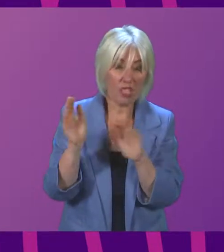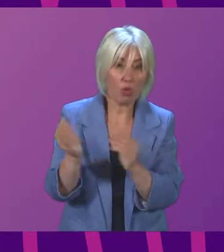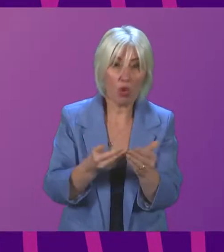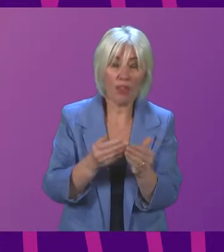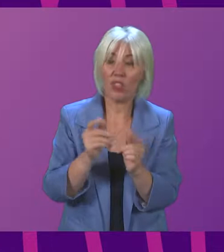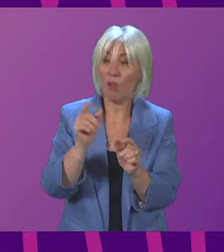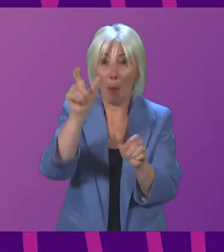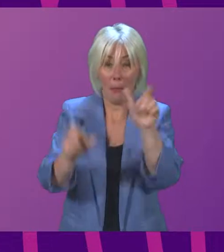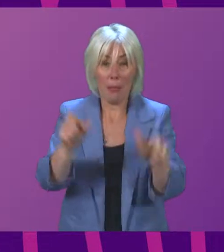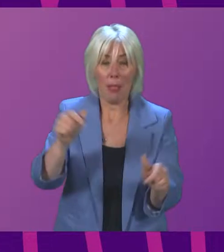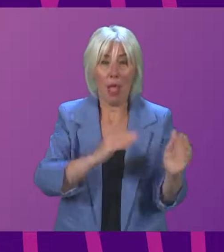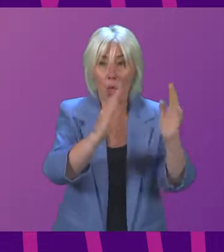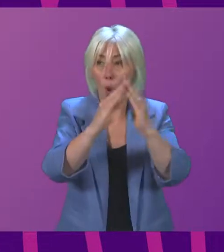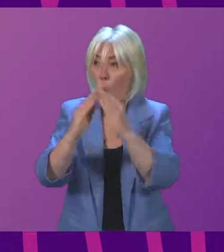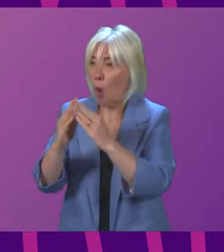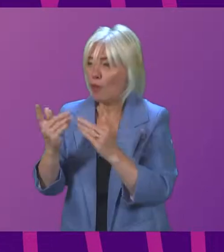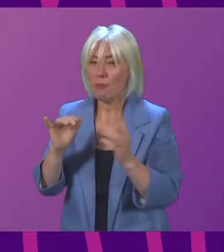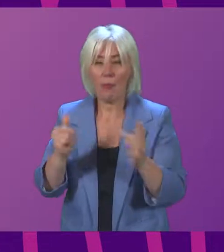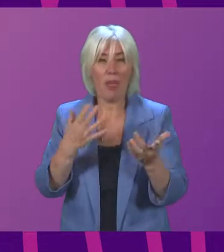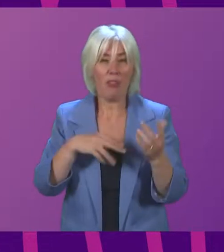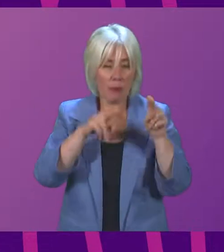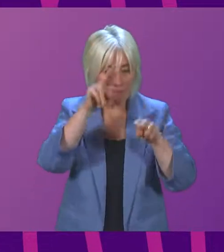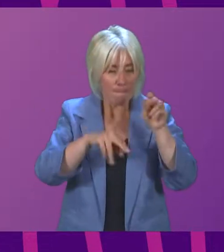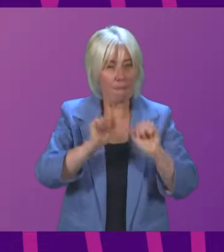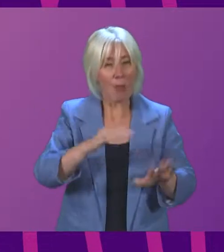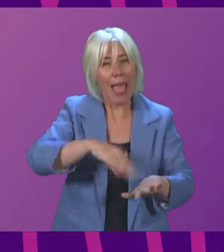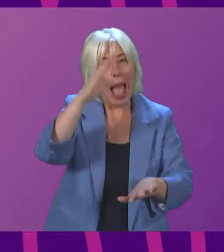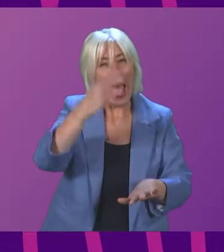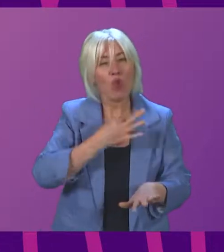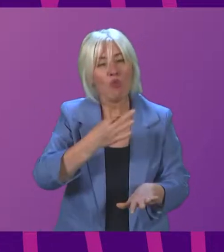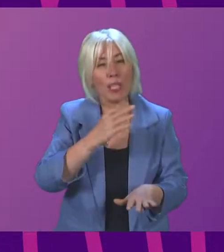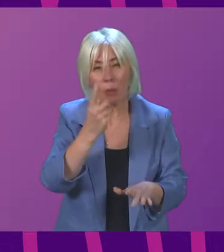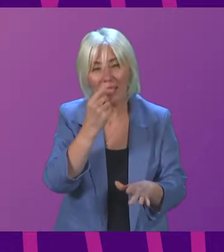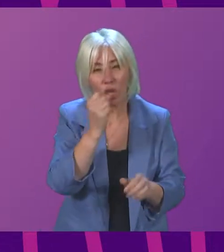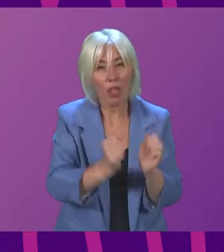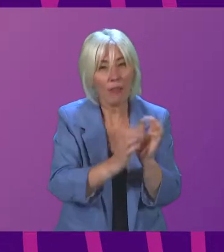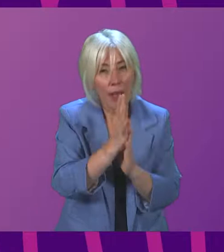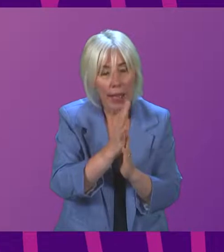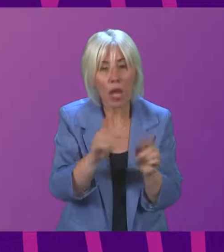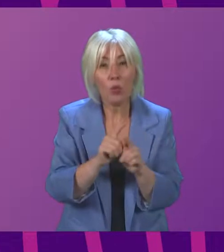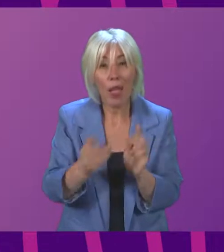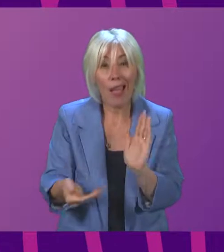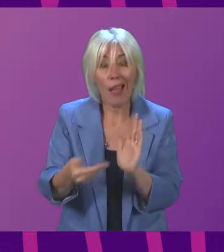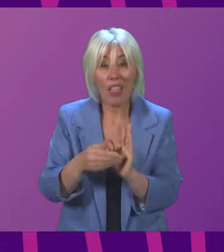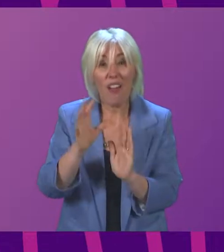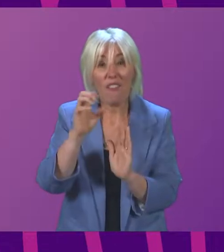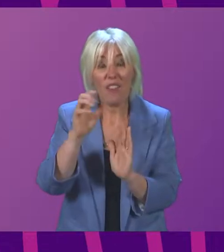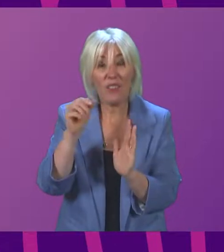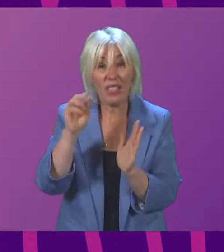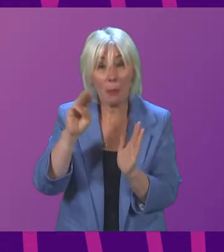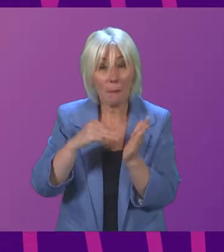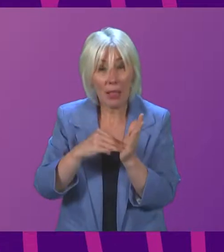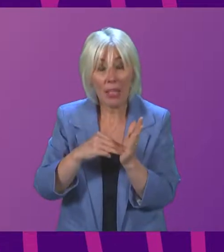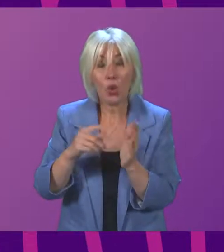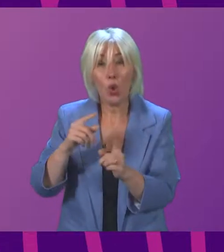-occupiers who are assessed as being at highest risk from fire. Furthermore, our £15 million loan funding to social